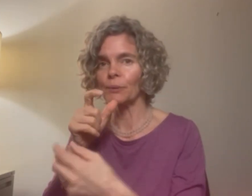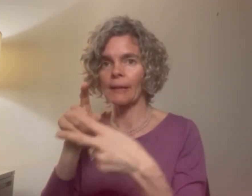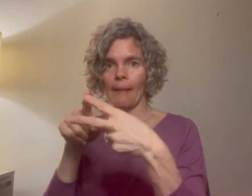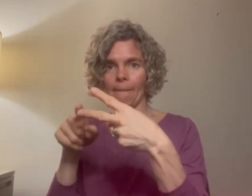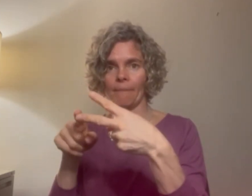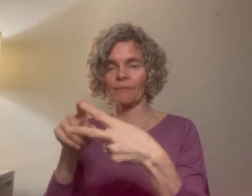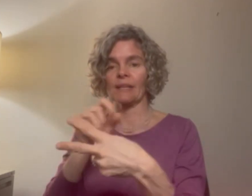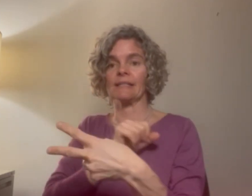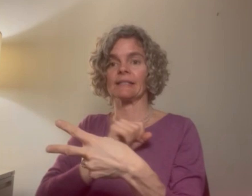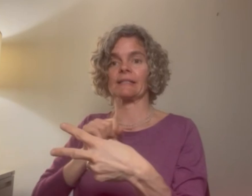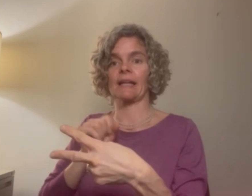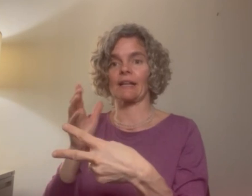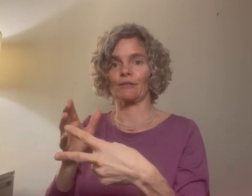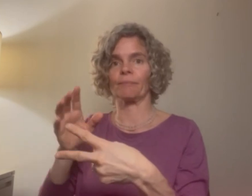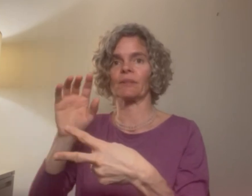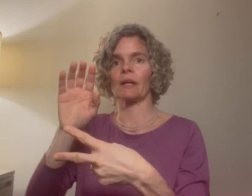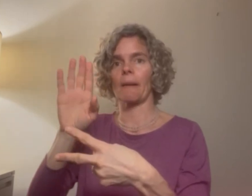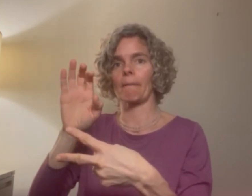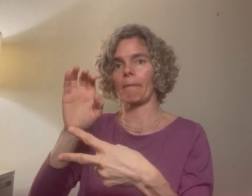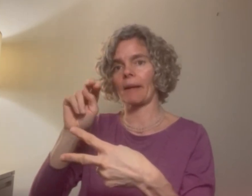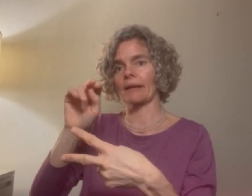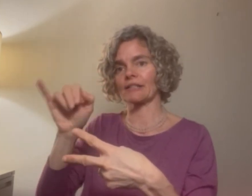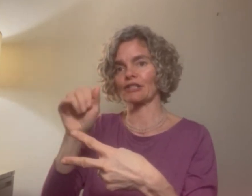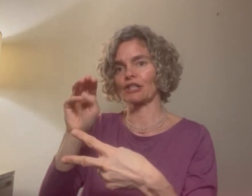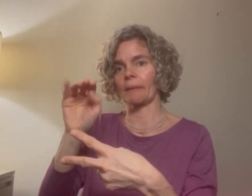had Okay,